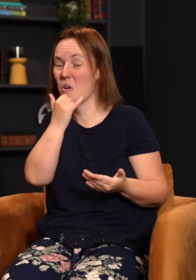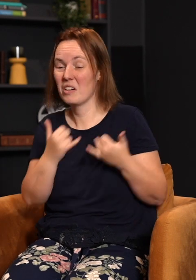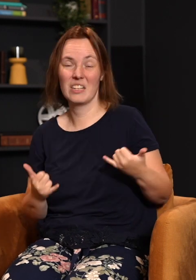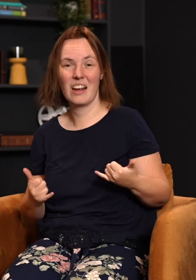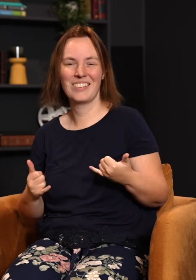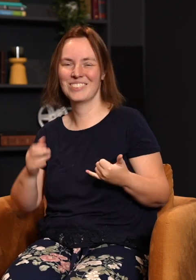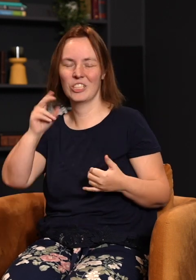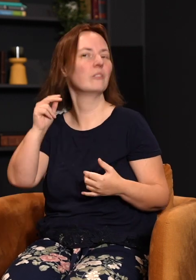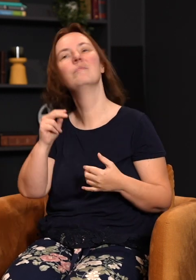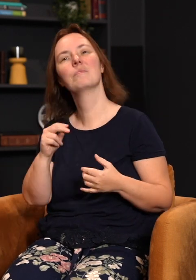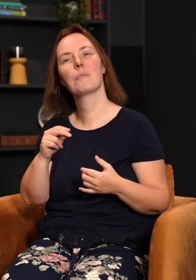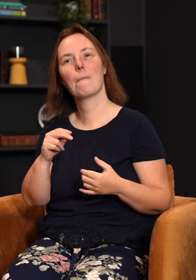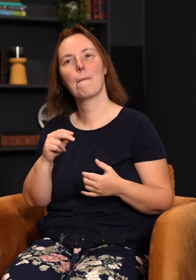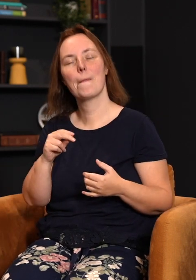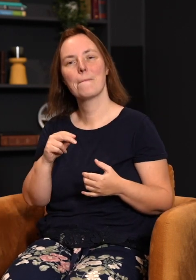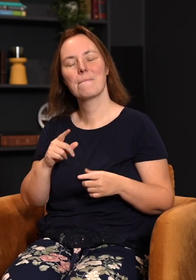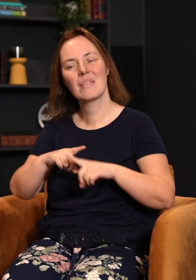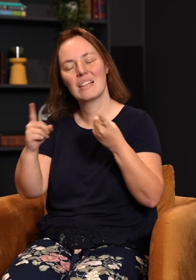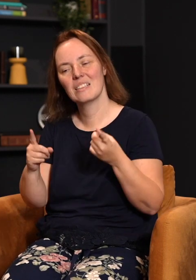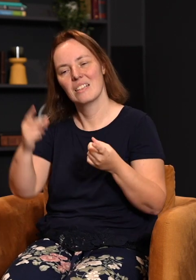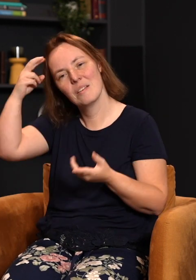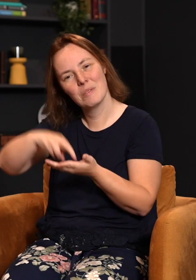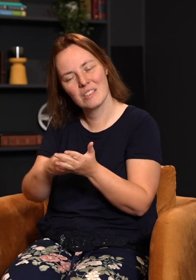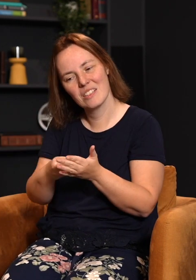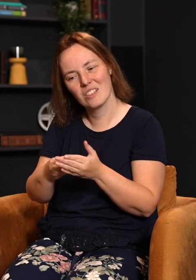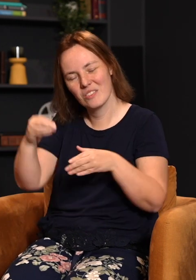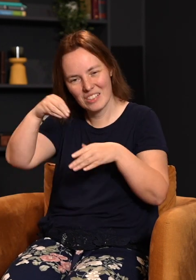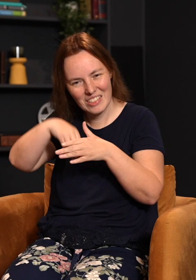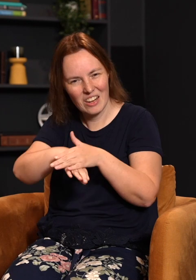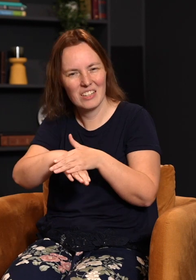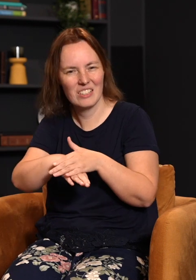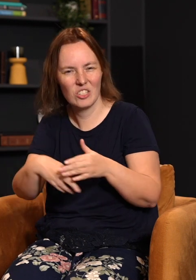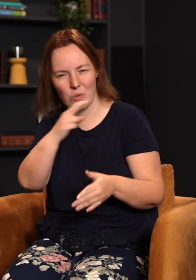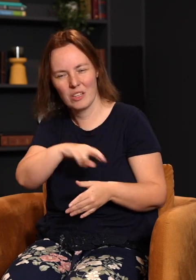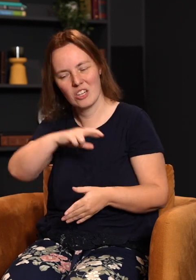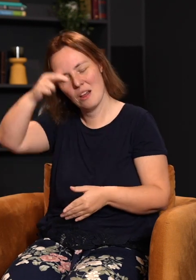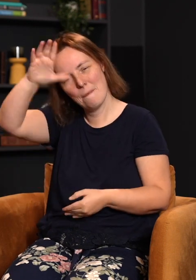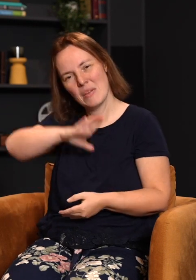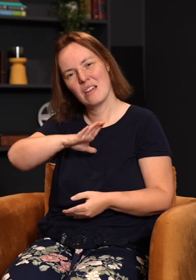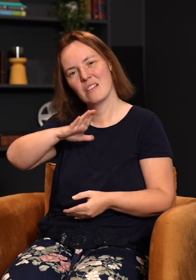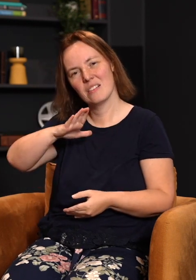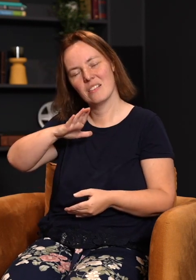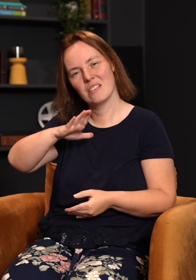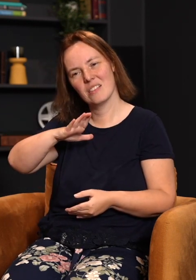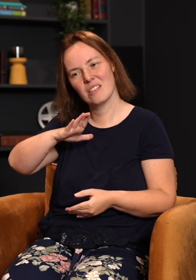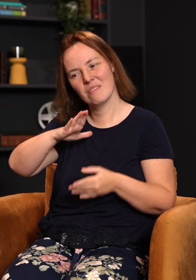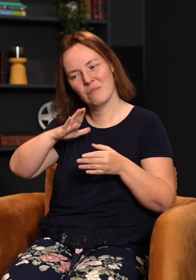fallen into that, it doesn't mean you've lost your salvation, but it means you've slipped into religion. You've slipped into man's way of thinking about things.